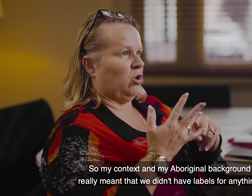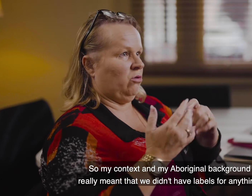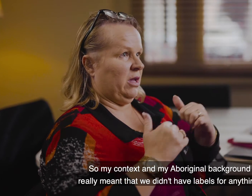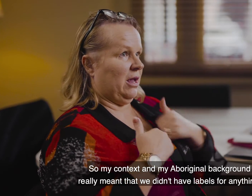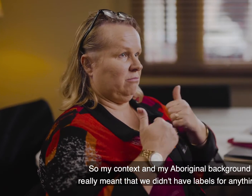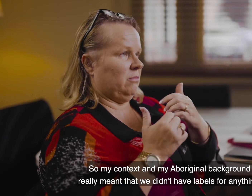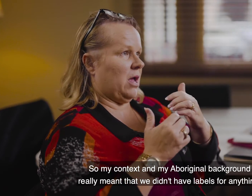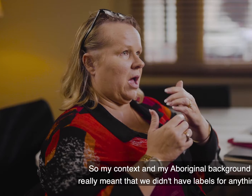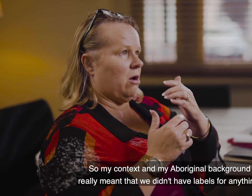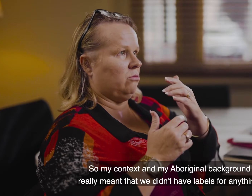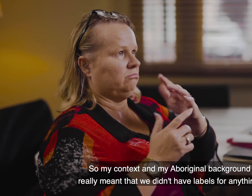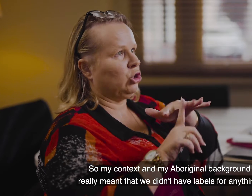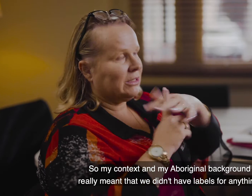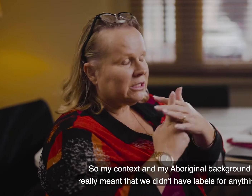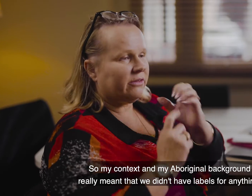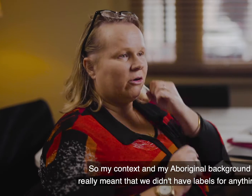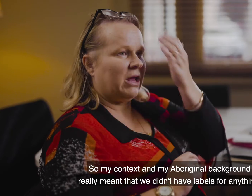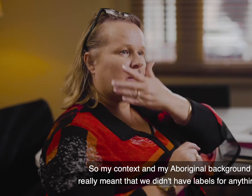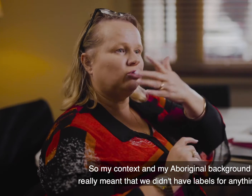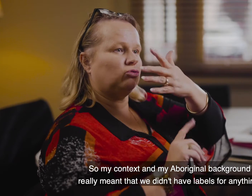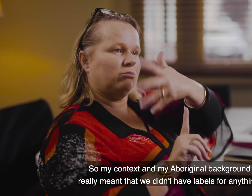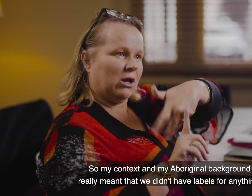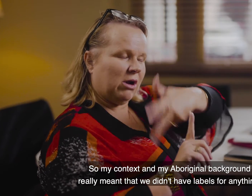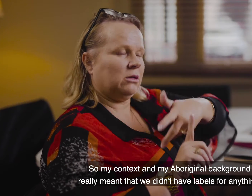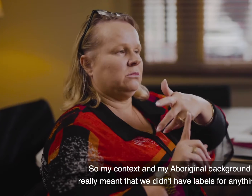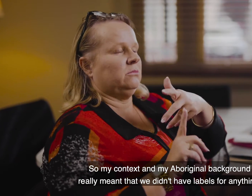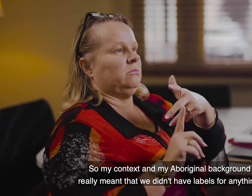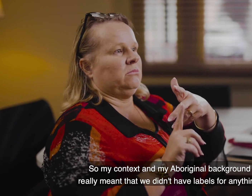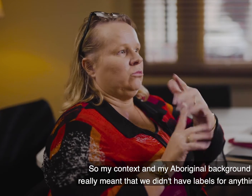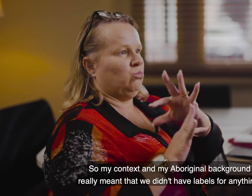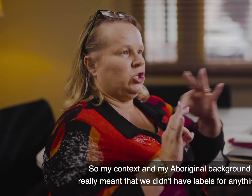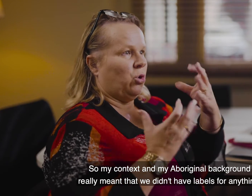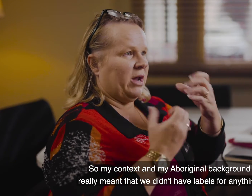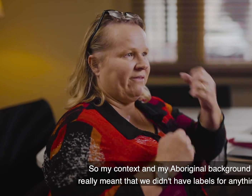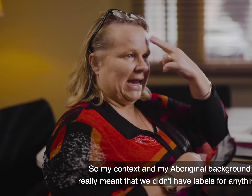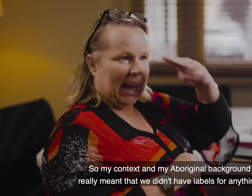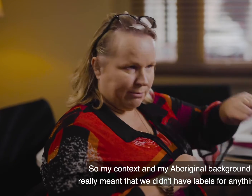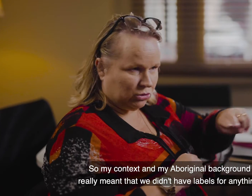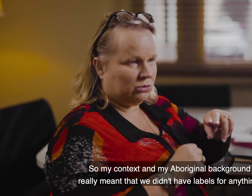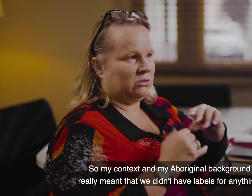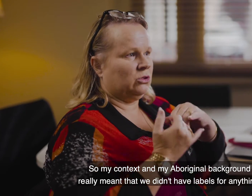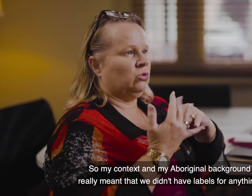So, my context and my Aboriginal background really meant that we didn't have labels for anything.